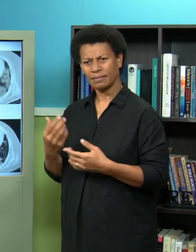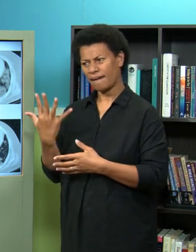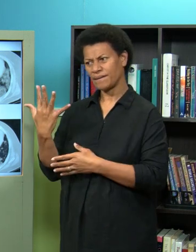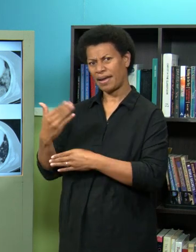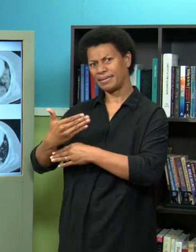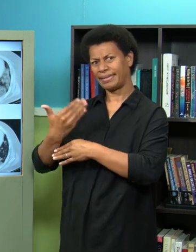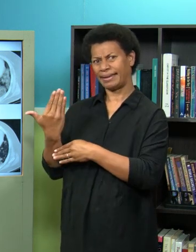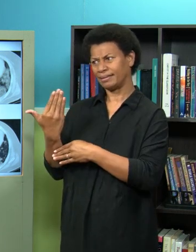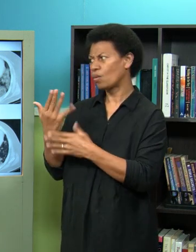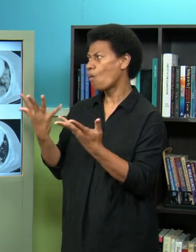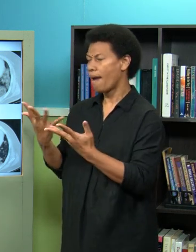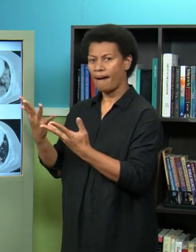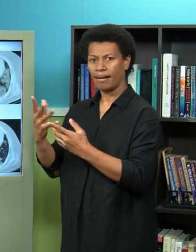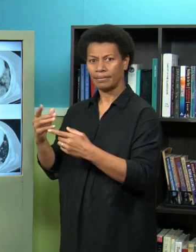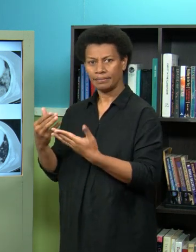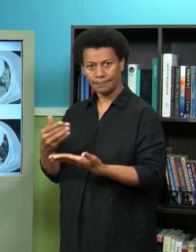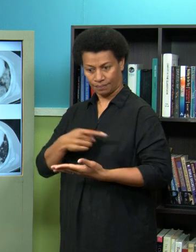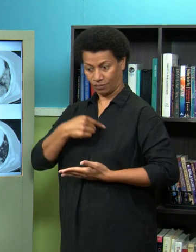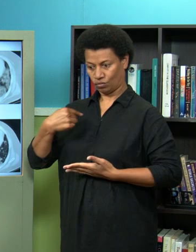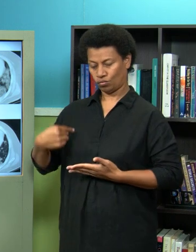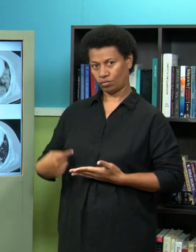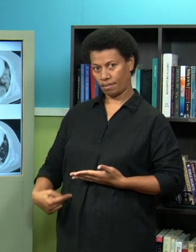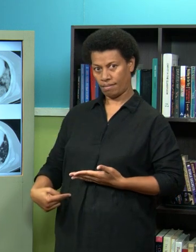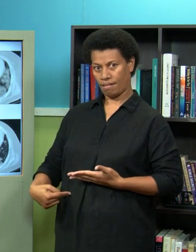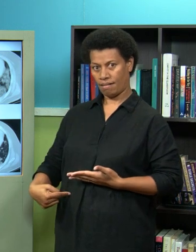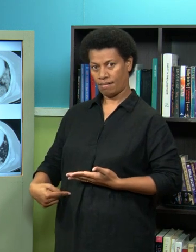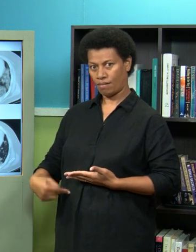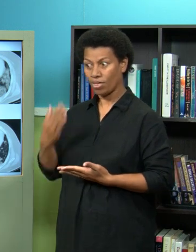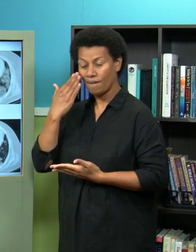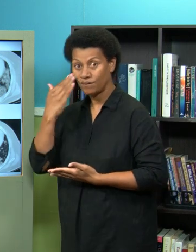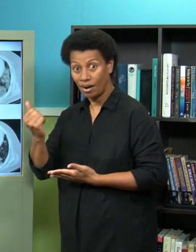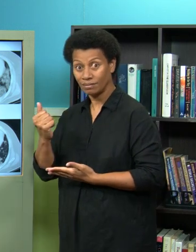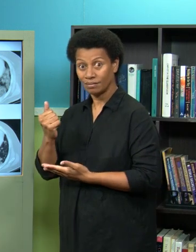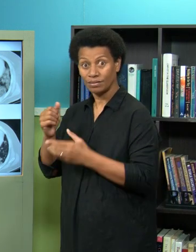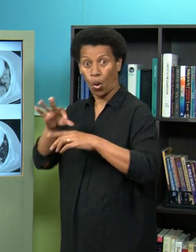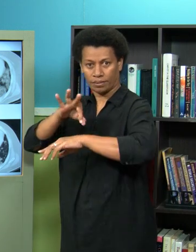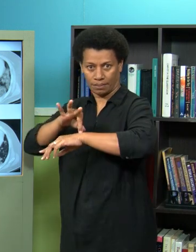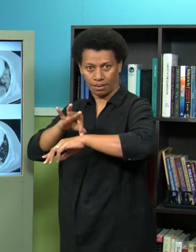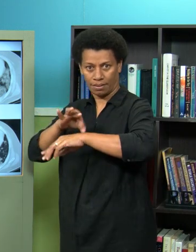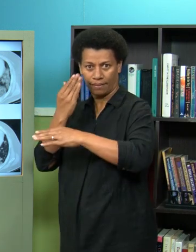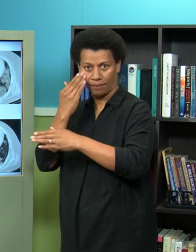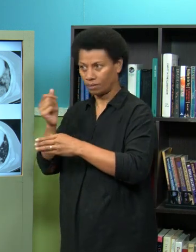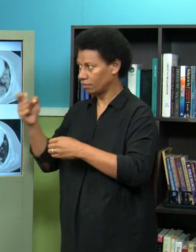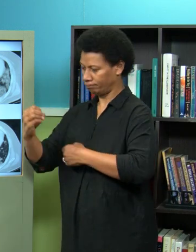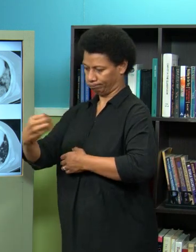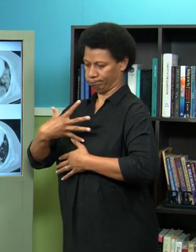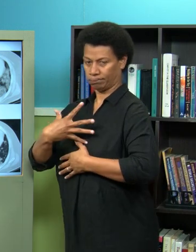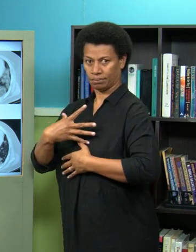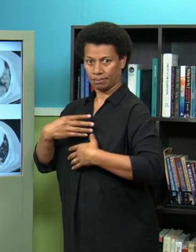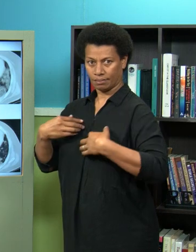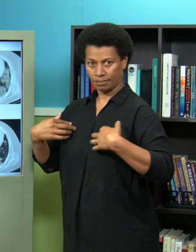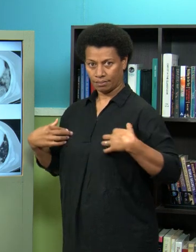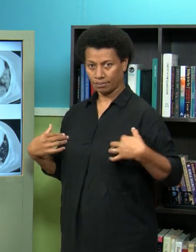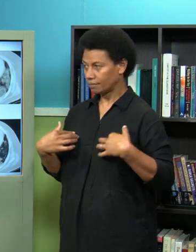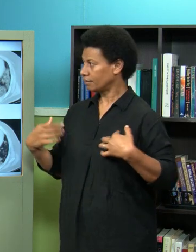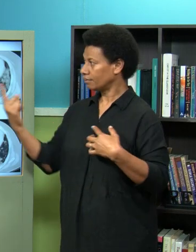days after the onset of um the symptoms of um covid19 now if you can appreciate there's some areas of